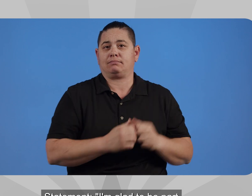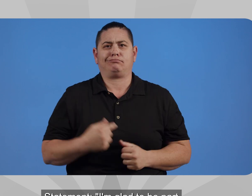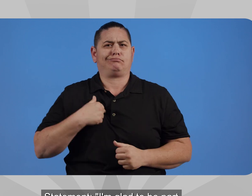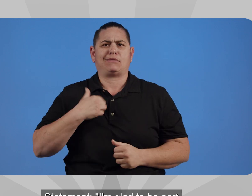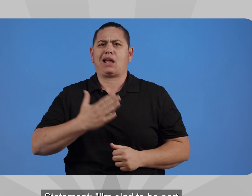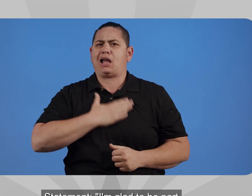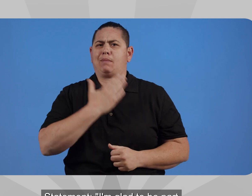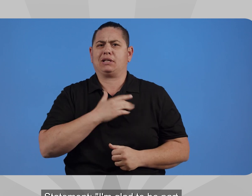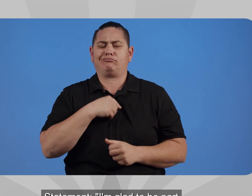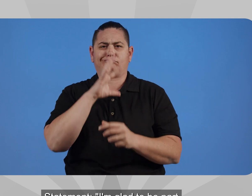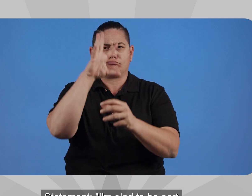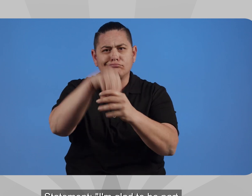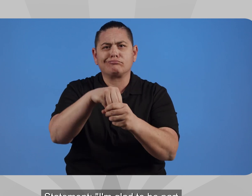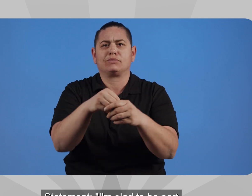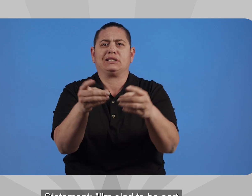Statement